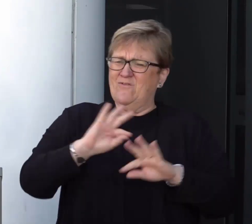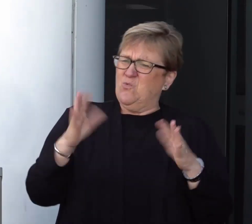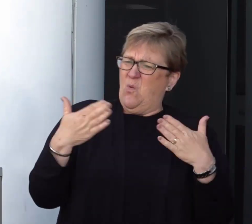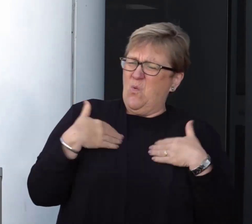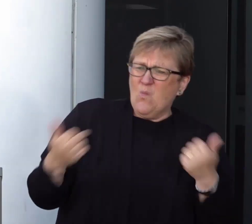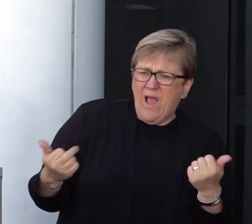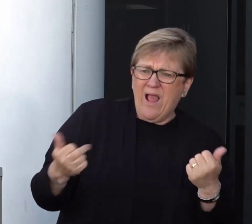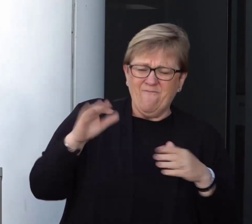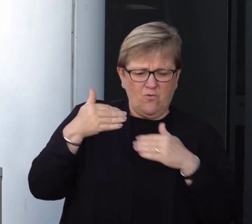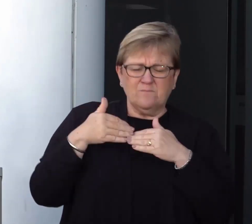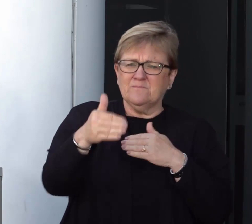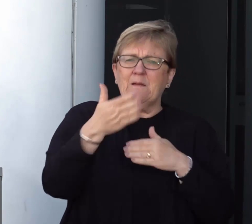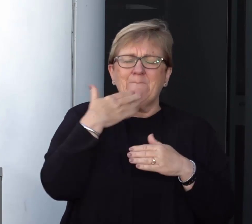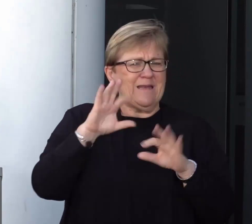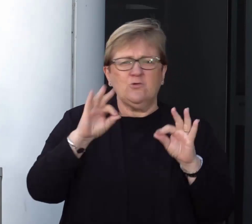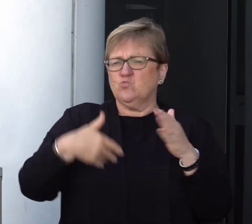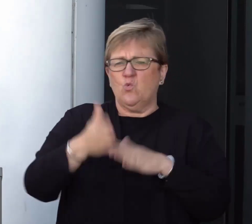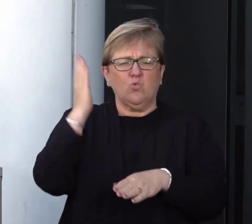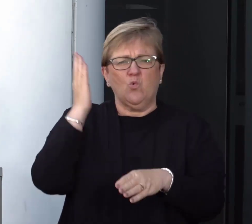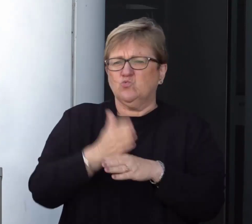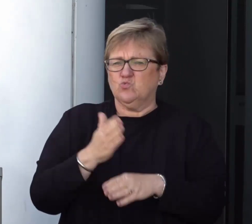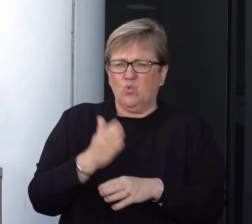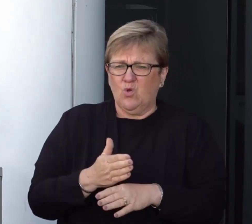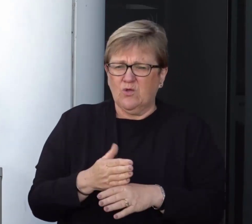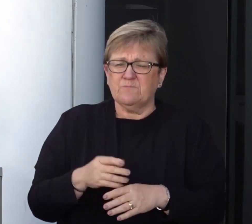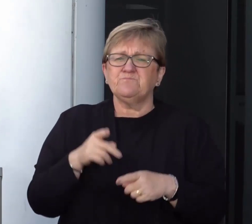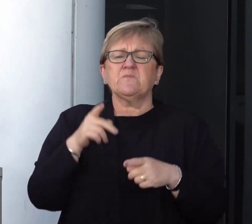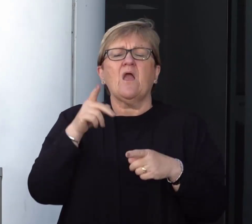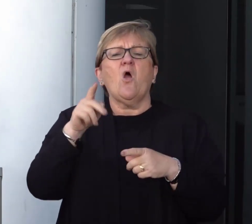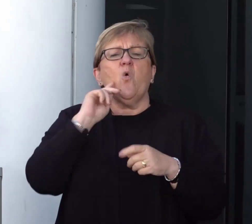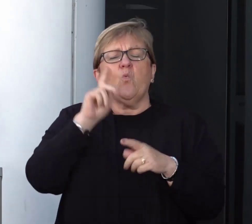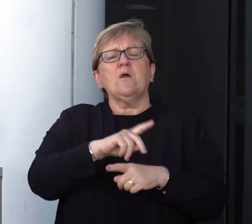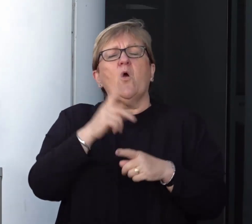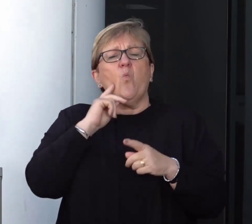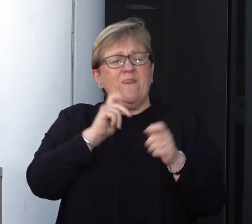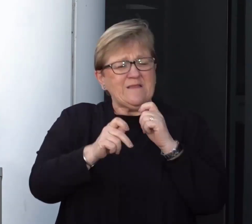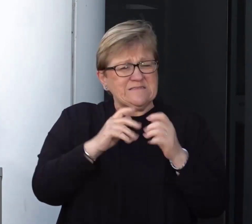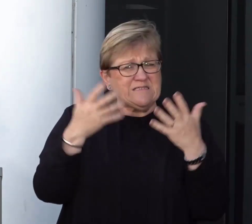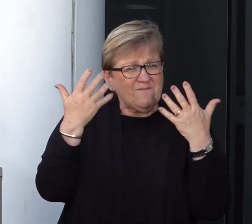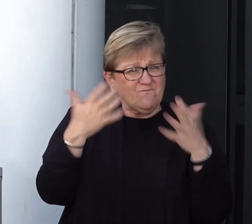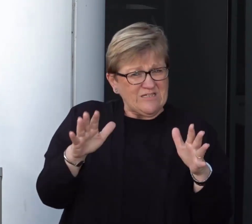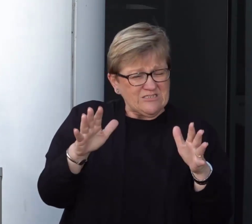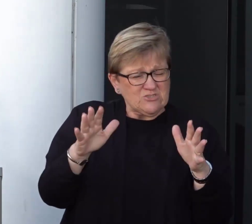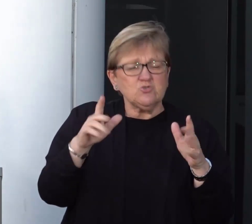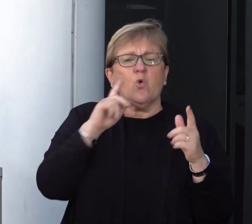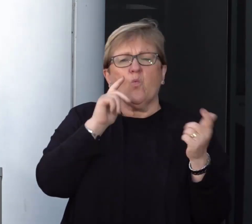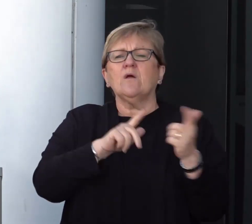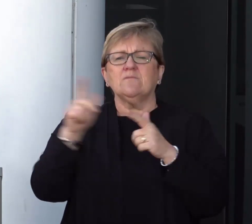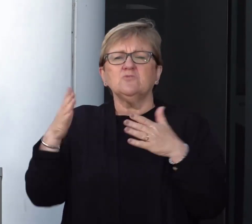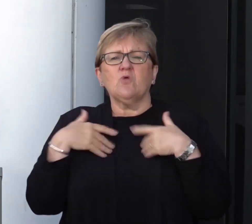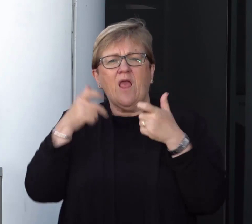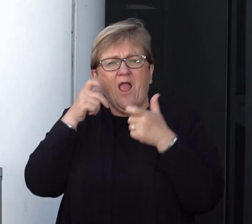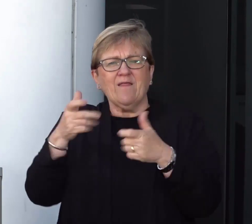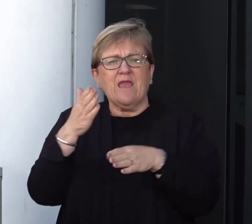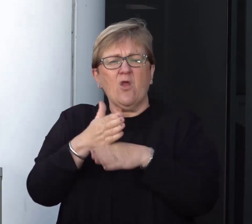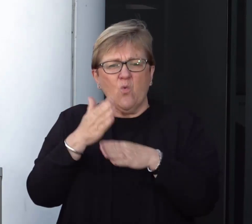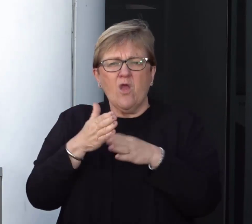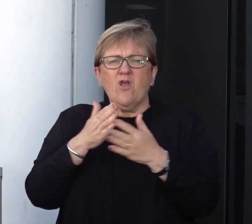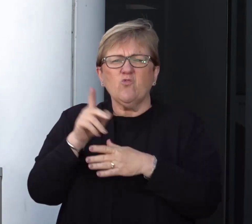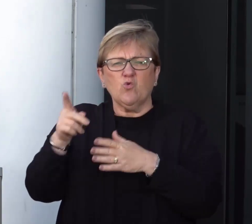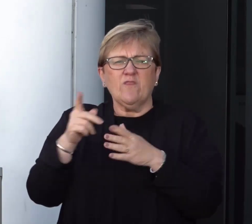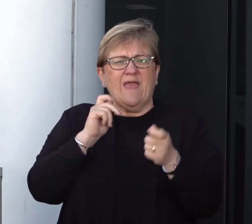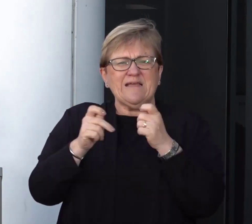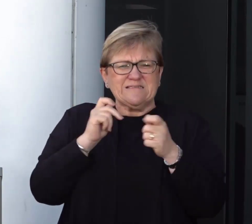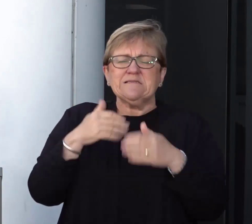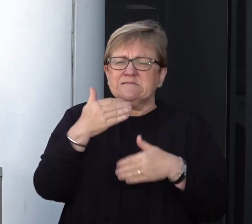unwell from here on in. Those results will be passed back to healthcare workers as they are currently through our clinics or through the